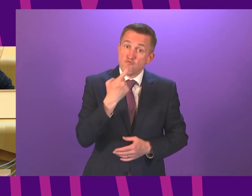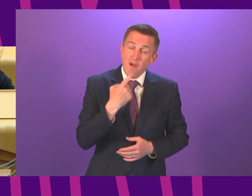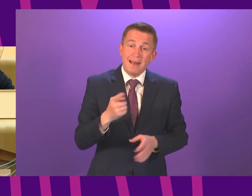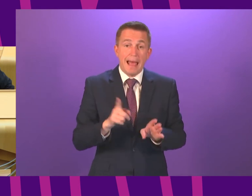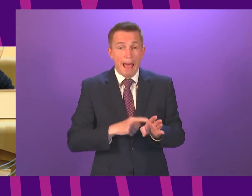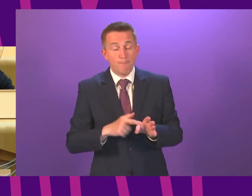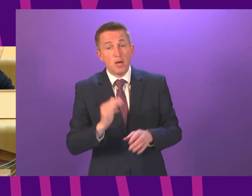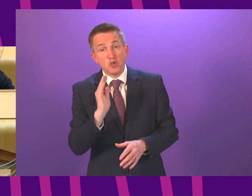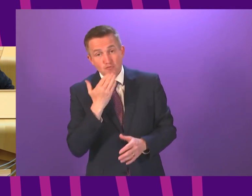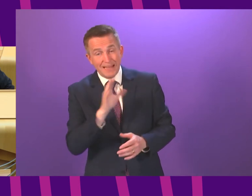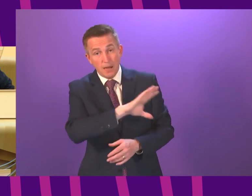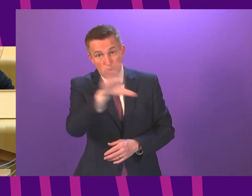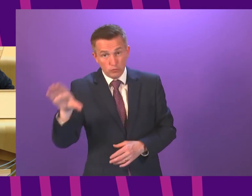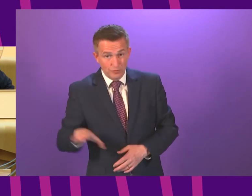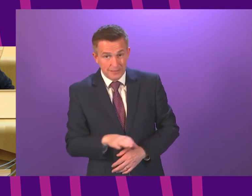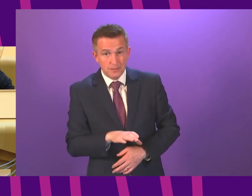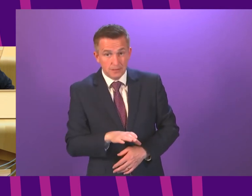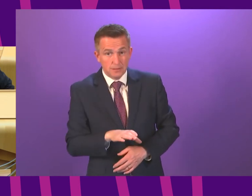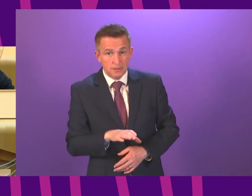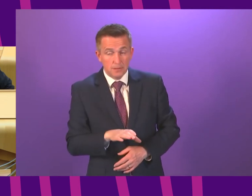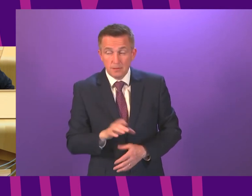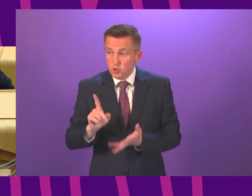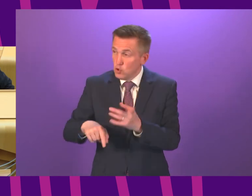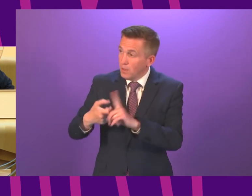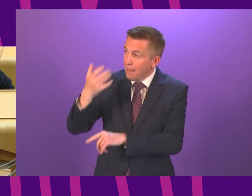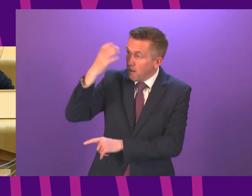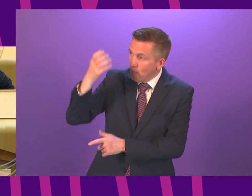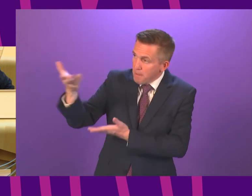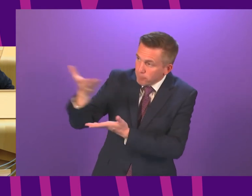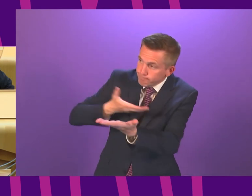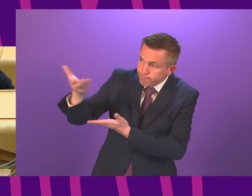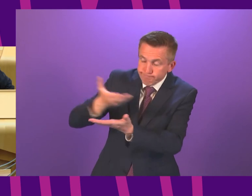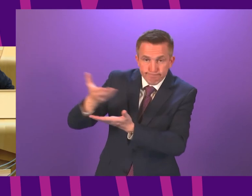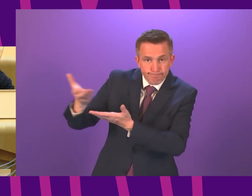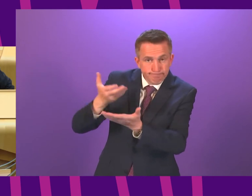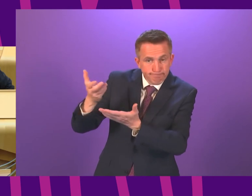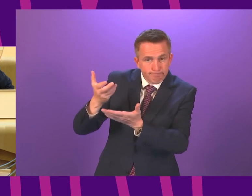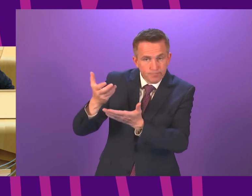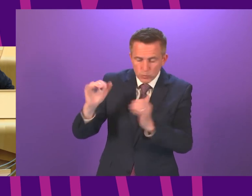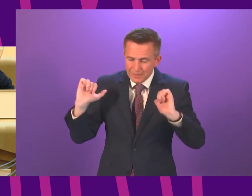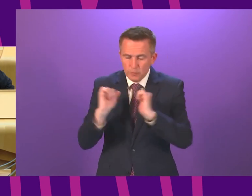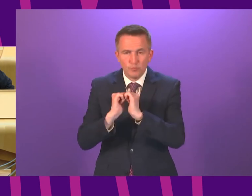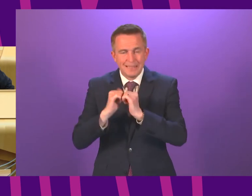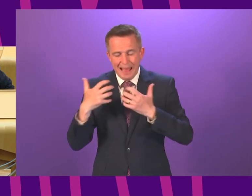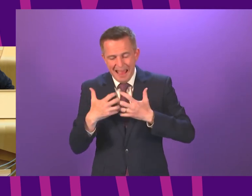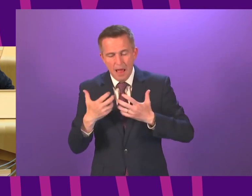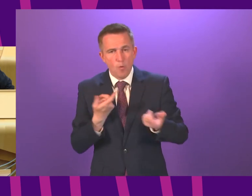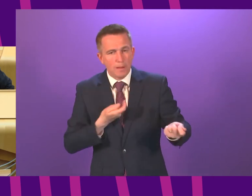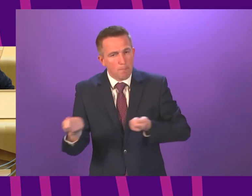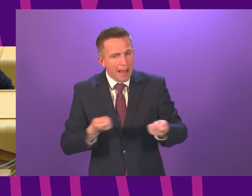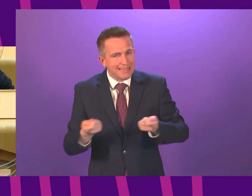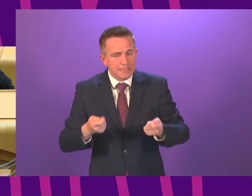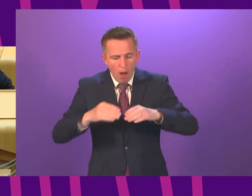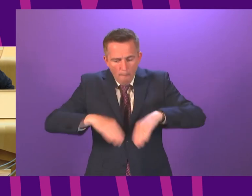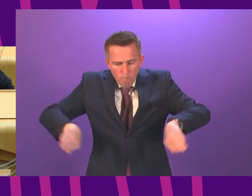green list countries we continue to discuss with the UK government on an ongoing basis how we ensure that the controls at